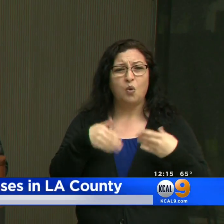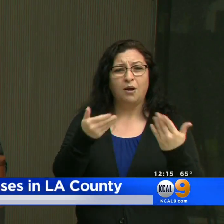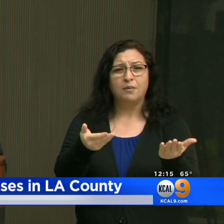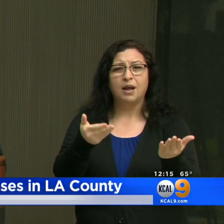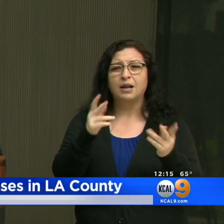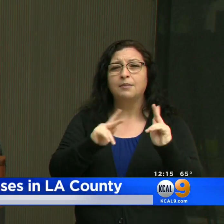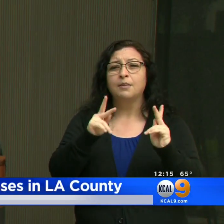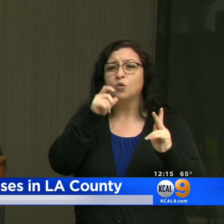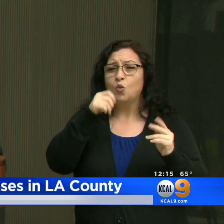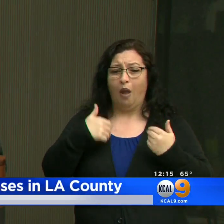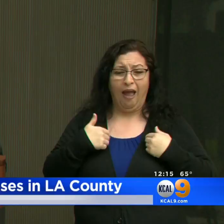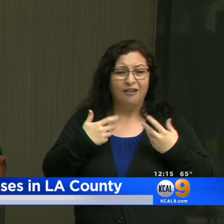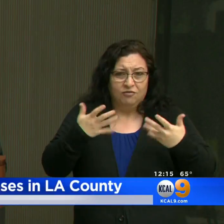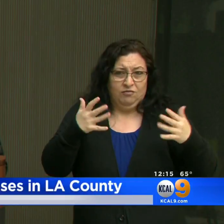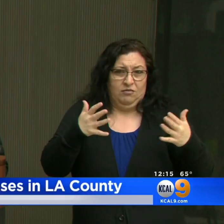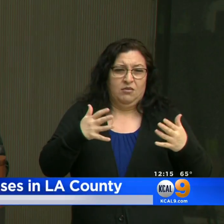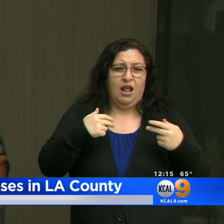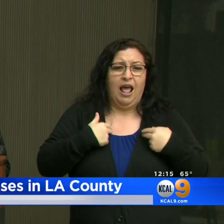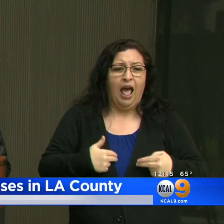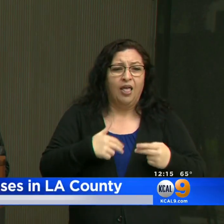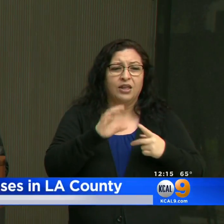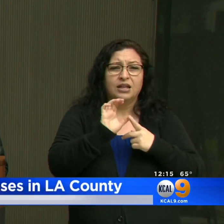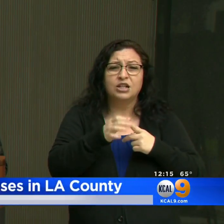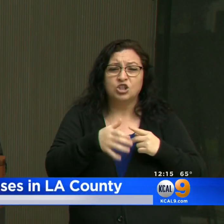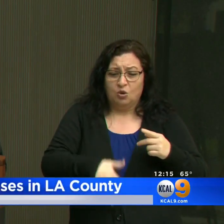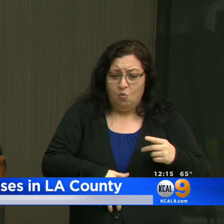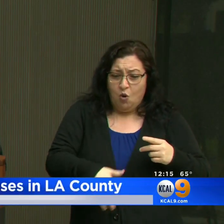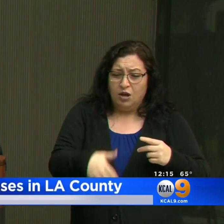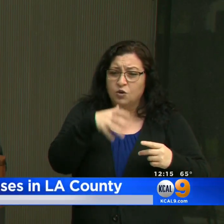on our streaming service, CBSN, Los Angeles. All right, still to come here at